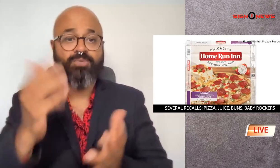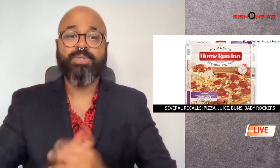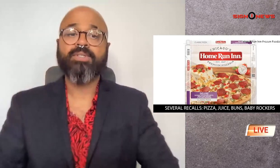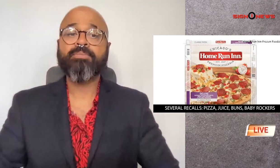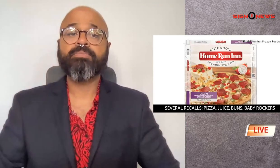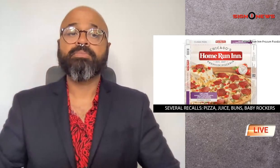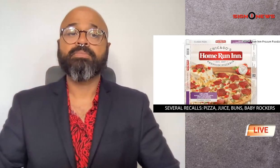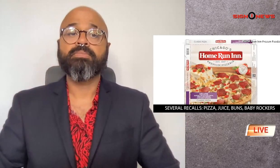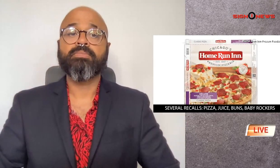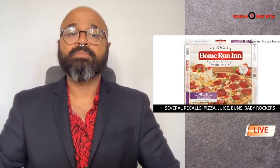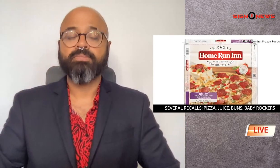to the place where you bought it